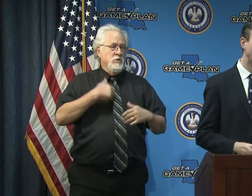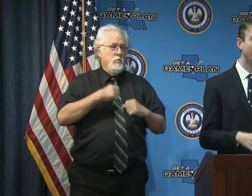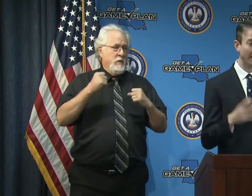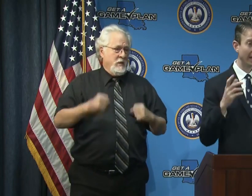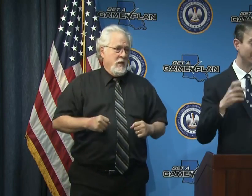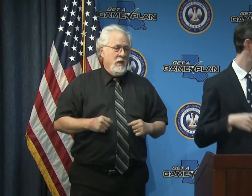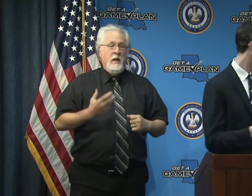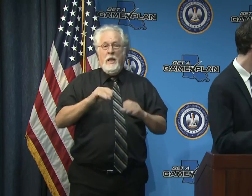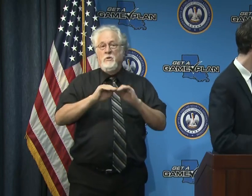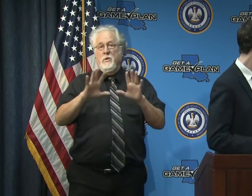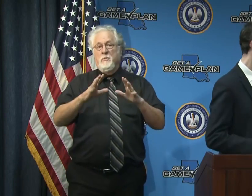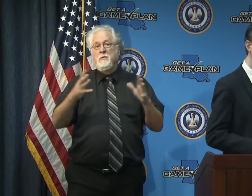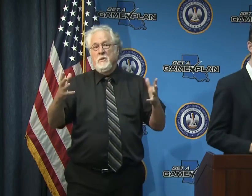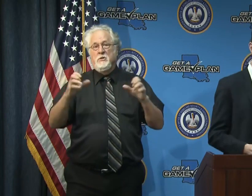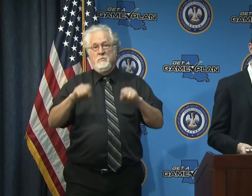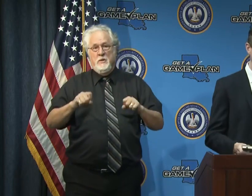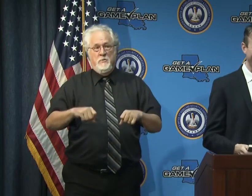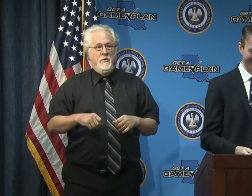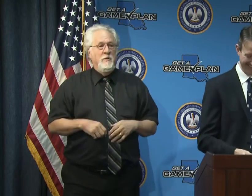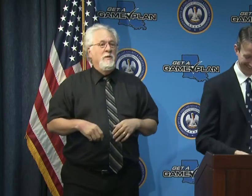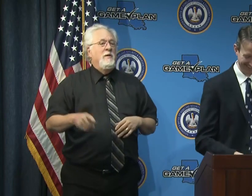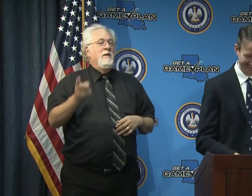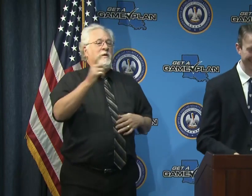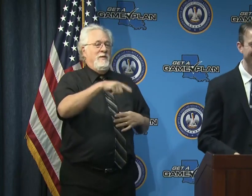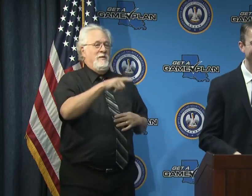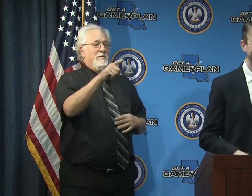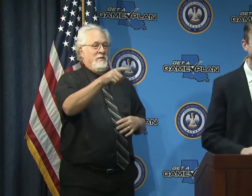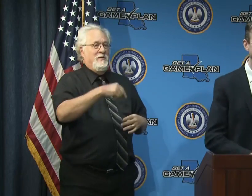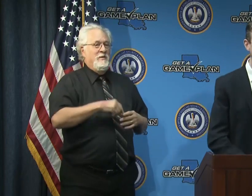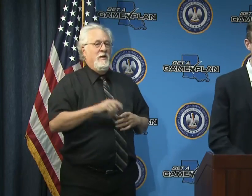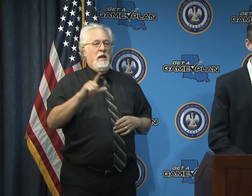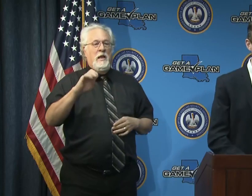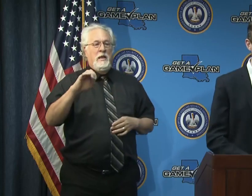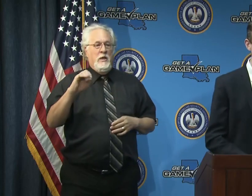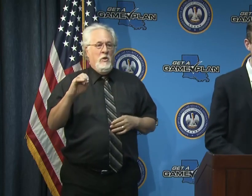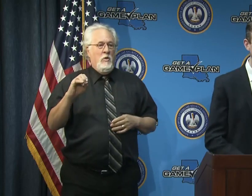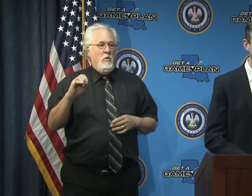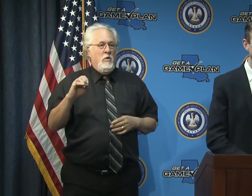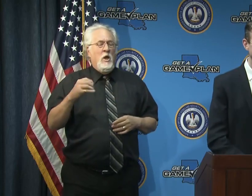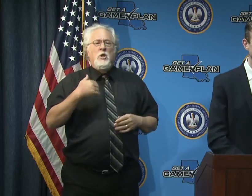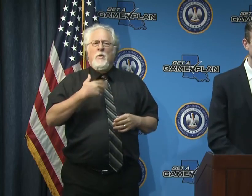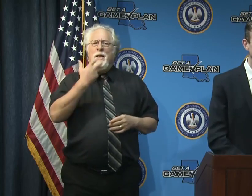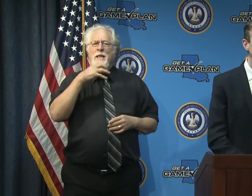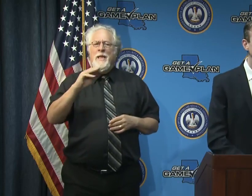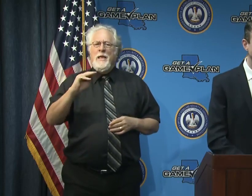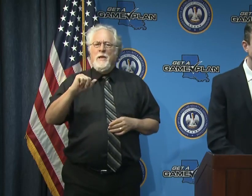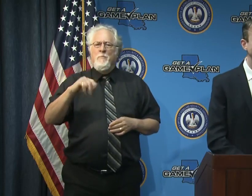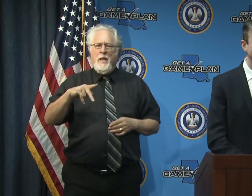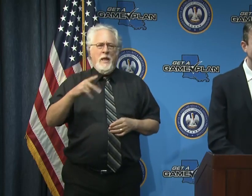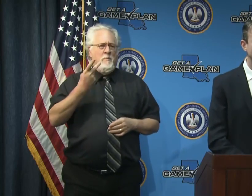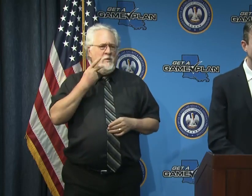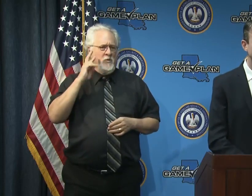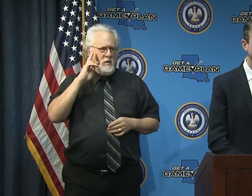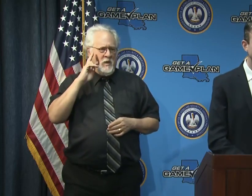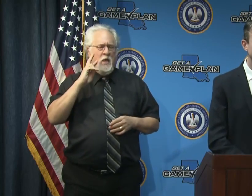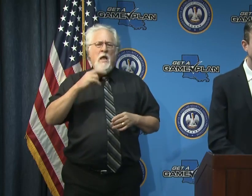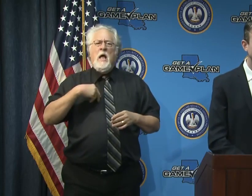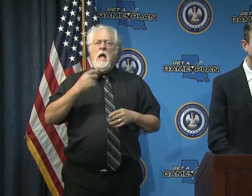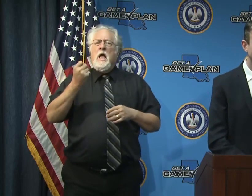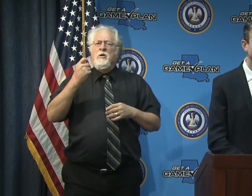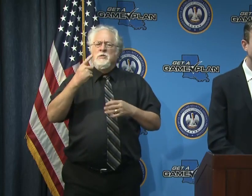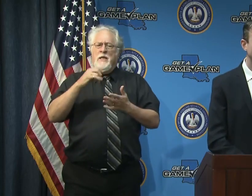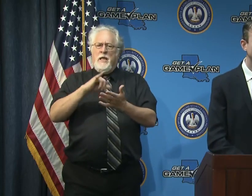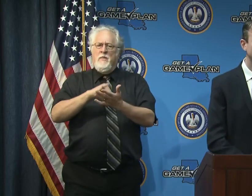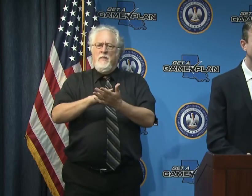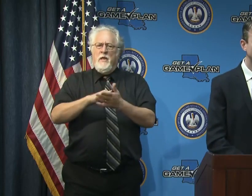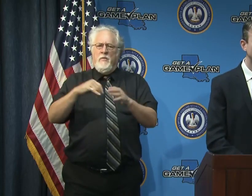okay sir you got a heat map up the other day and i can understand the spike in cases